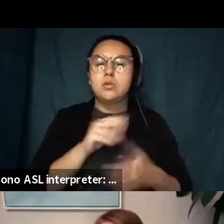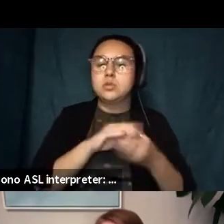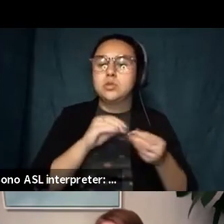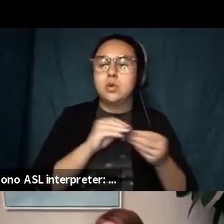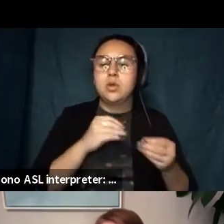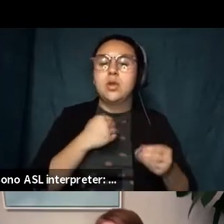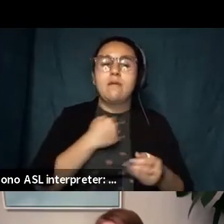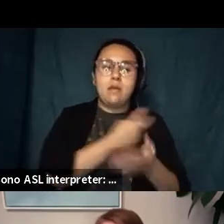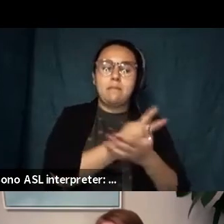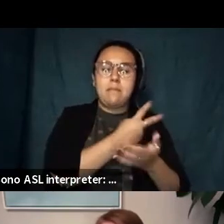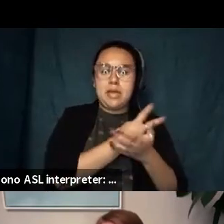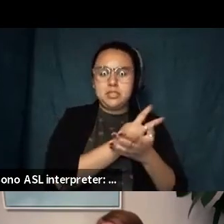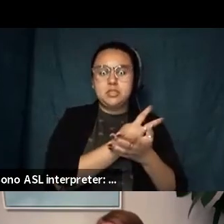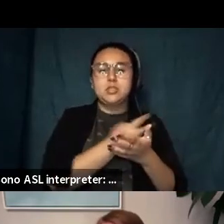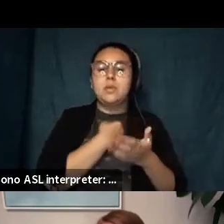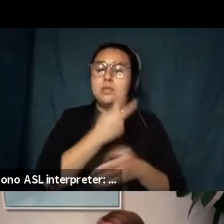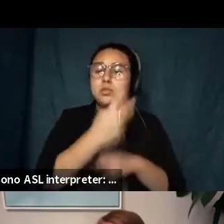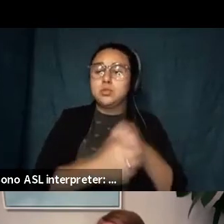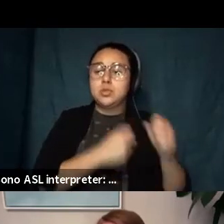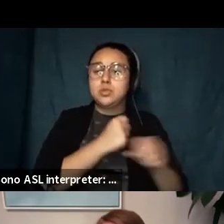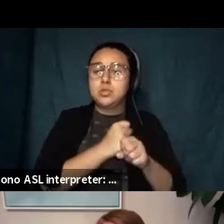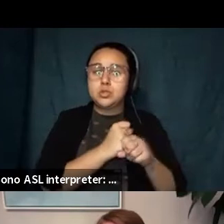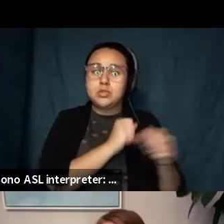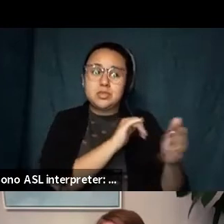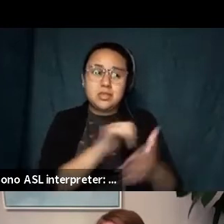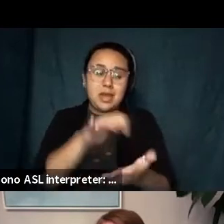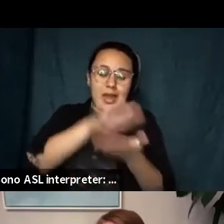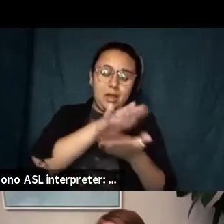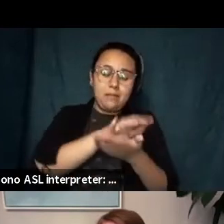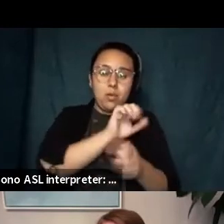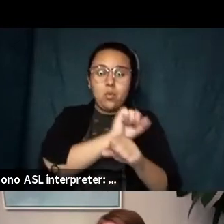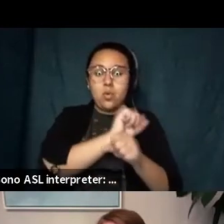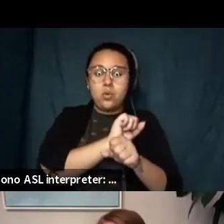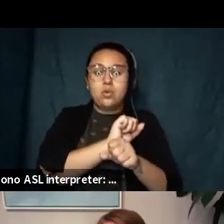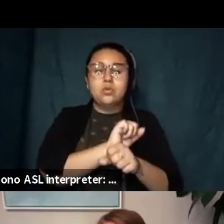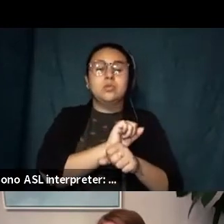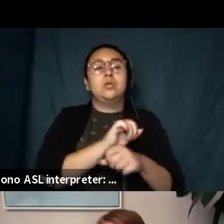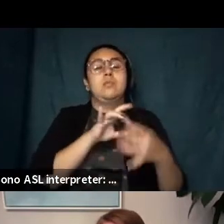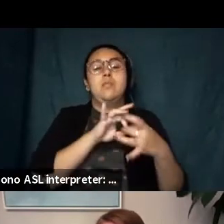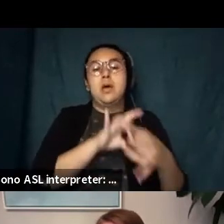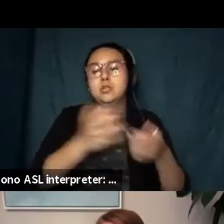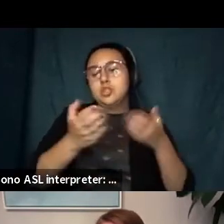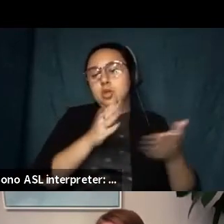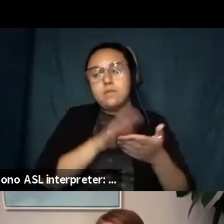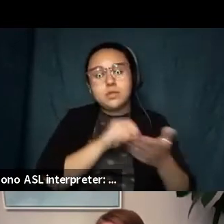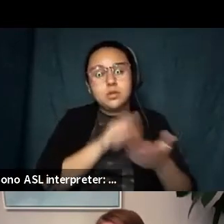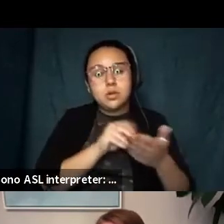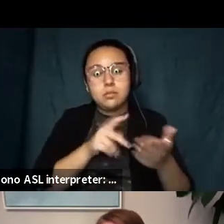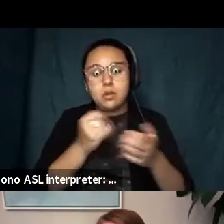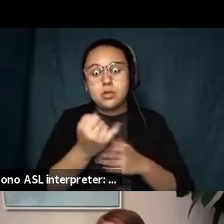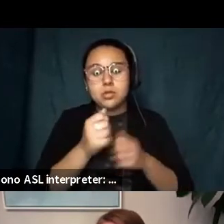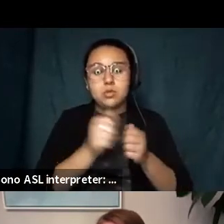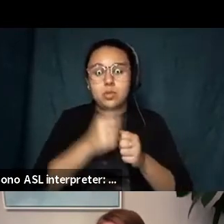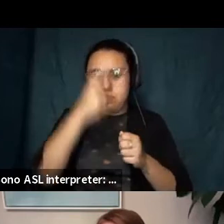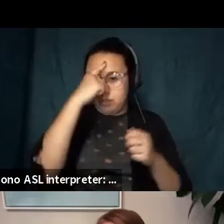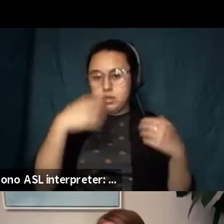doing scholarly work specific to um like service learning projects with um mental health facilities in the